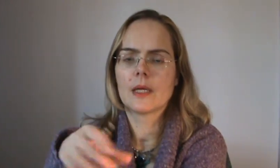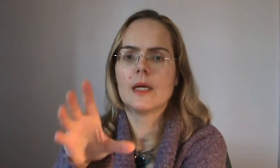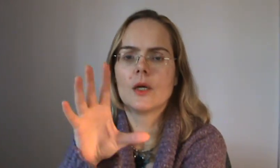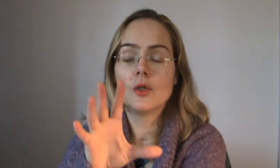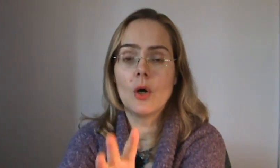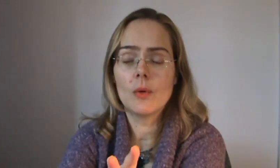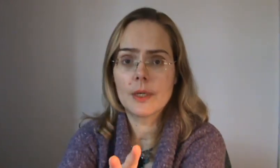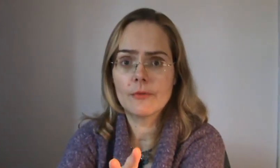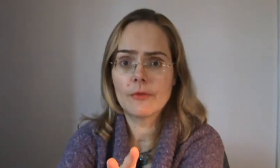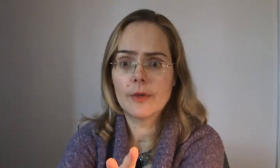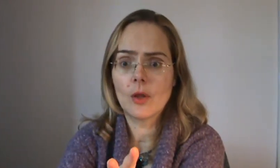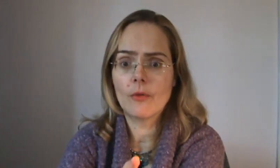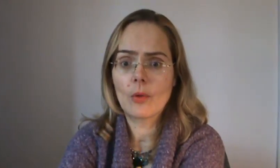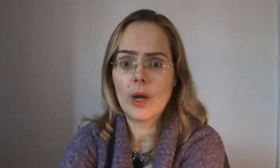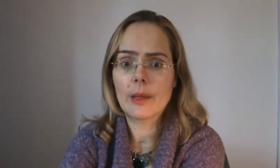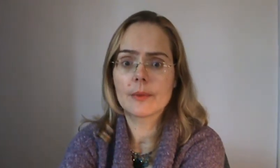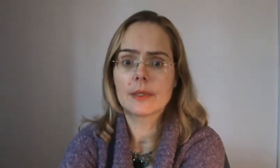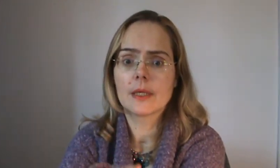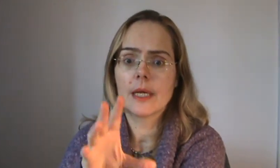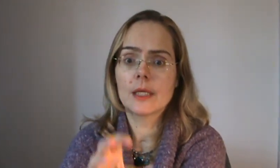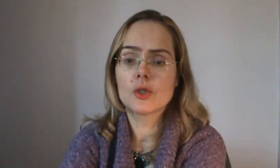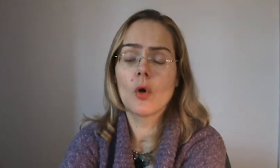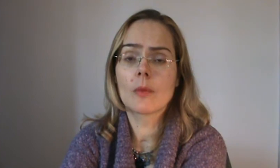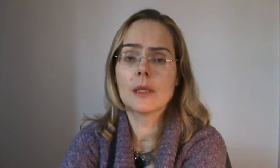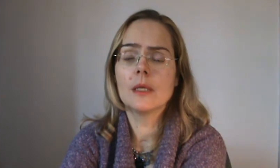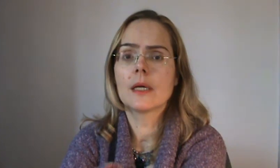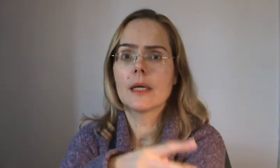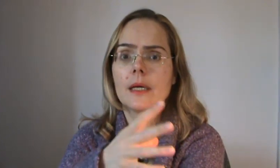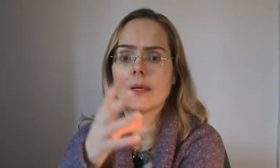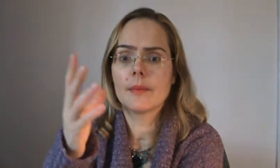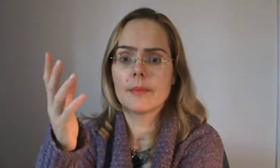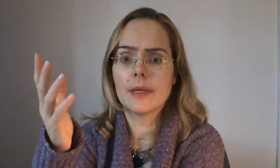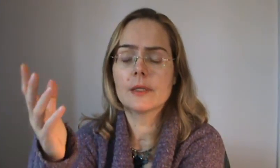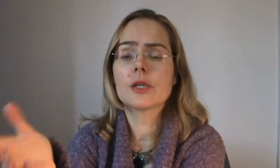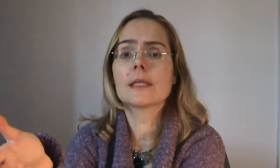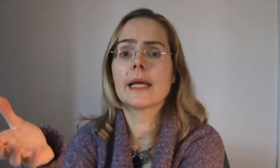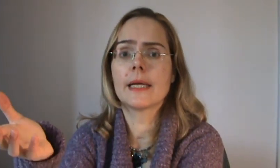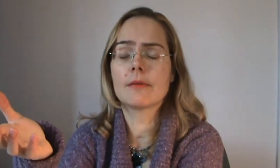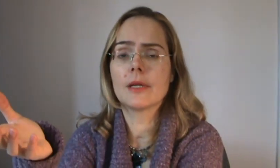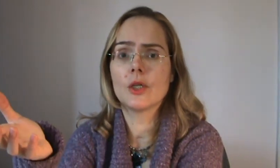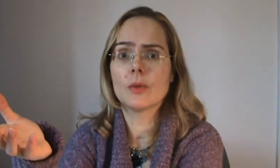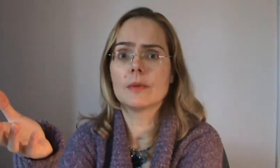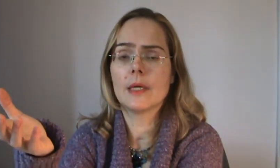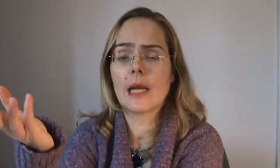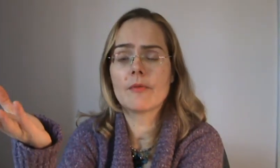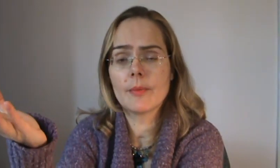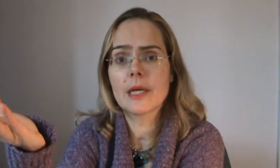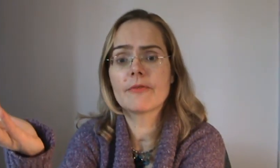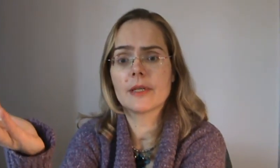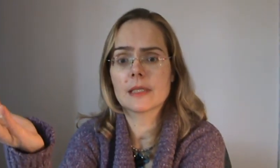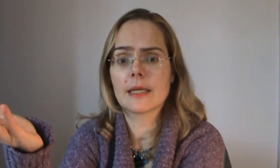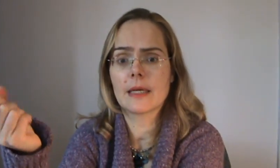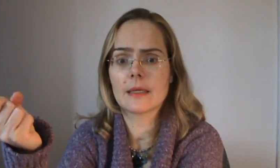Don't worry if you feel overwhelmed. It's normal. It's just like anything new and everybody feels like that.